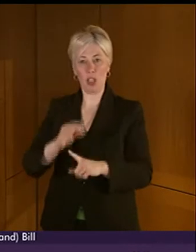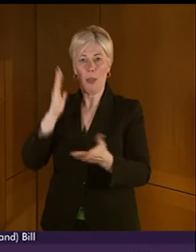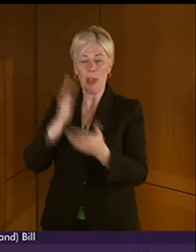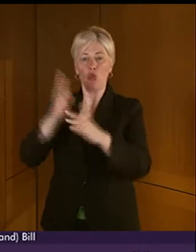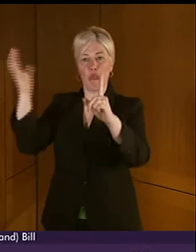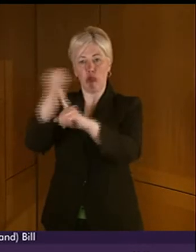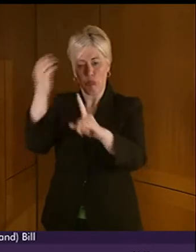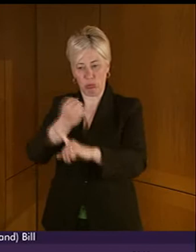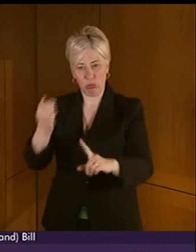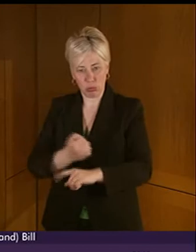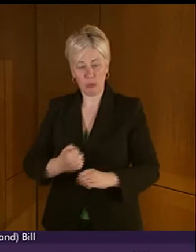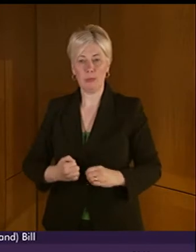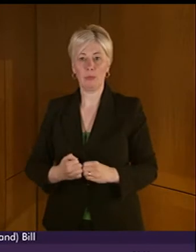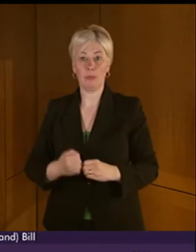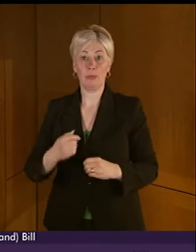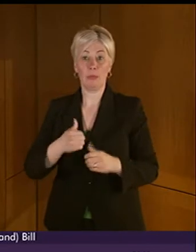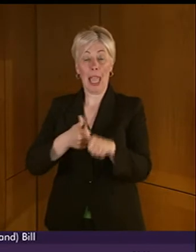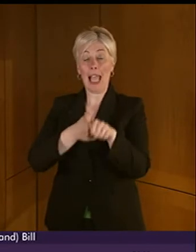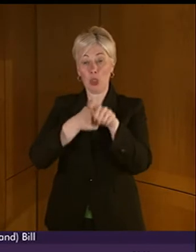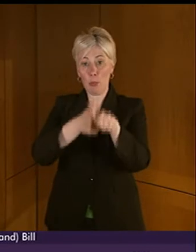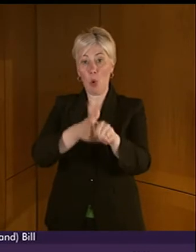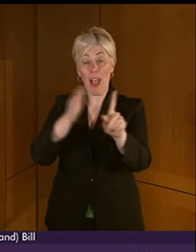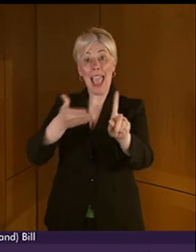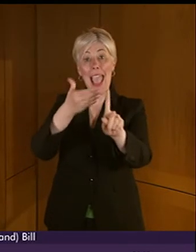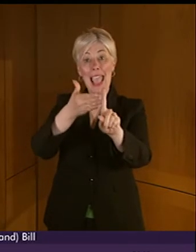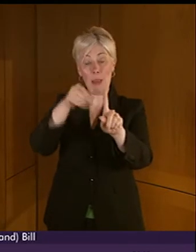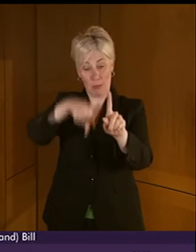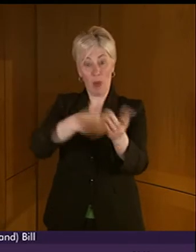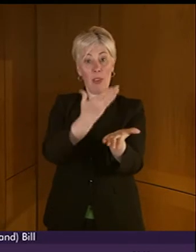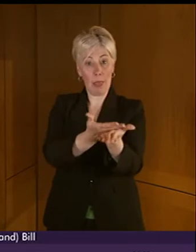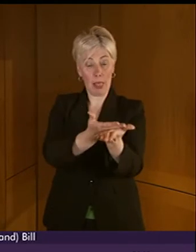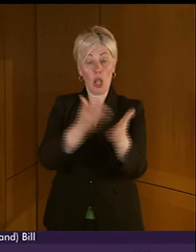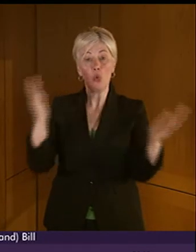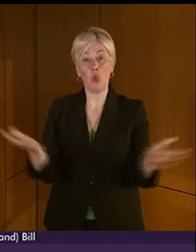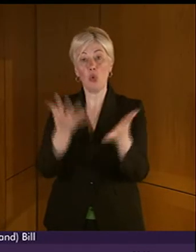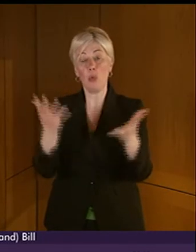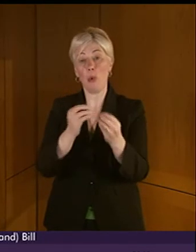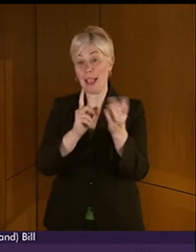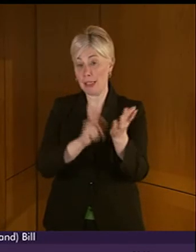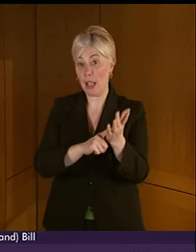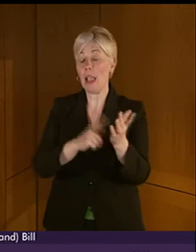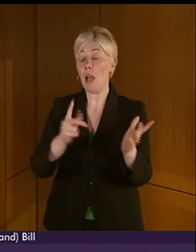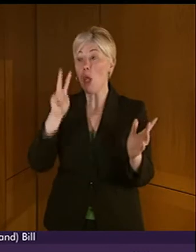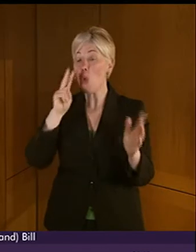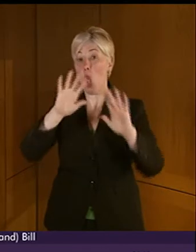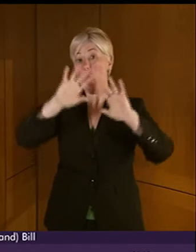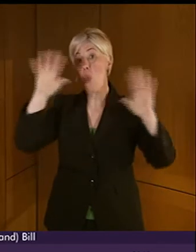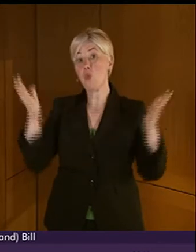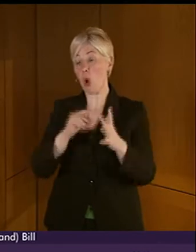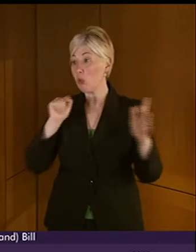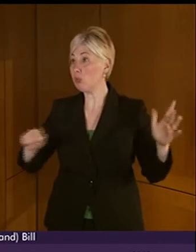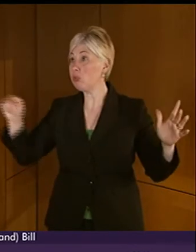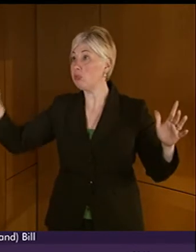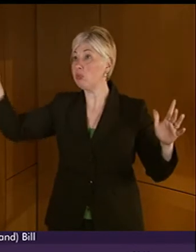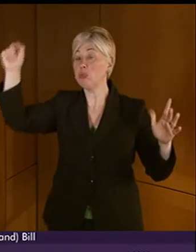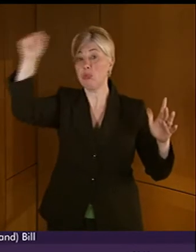I support the aims of this bill to promote BSL, but we have to recognise that there are many countries across the world, from Norway to